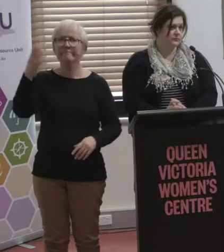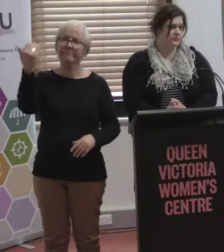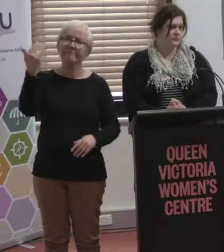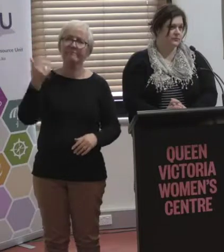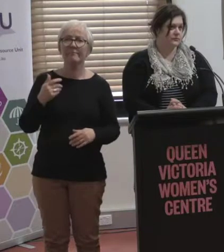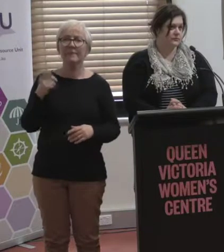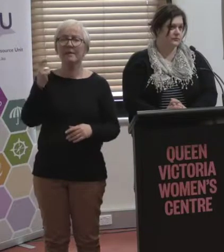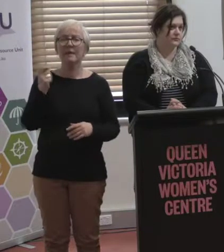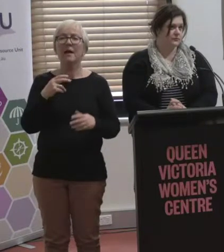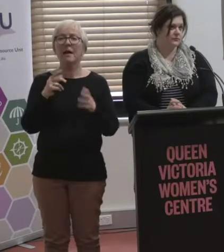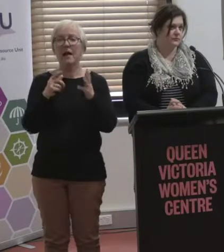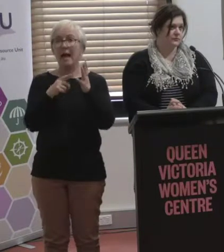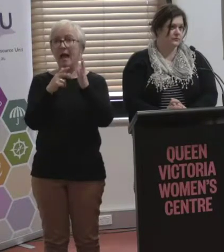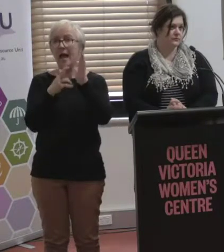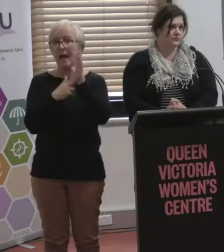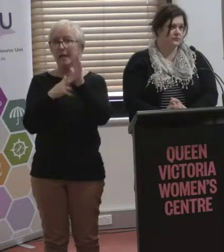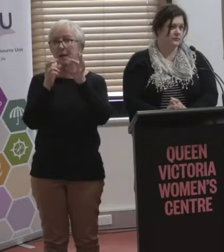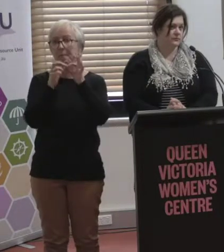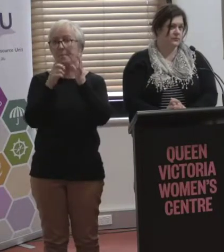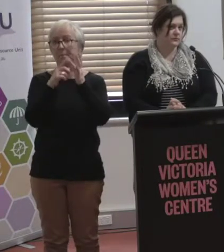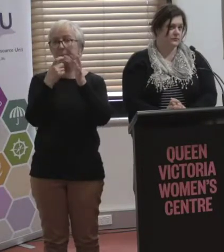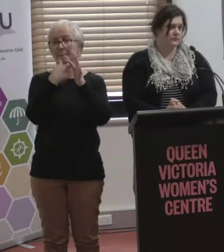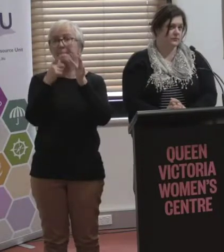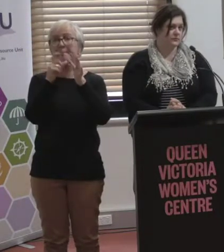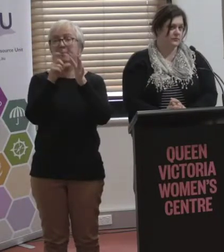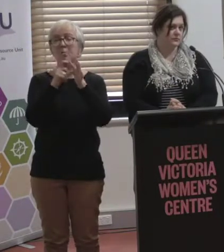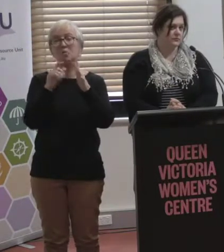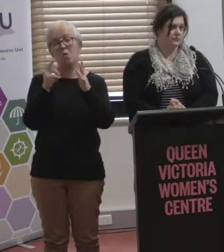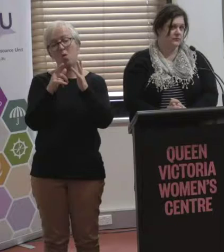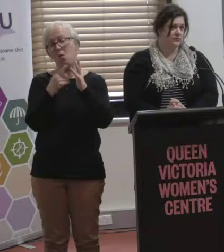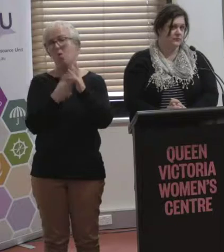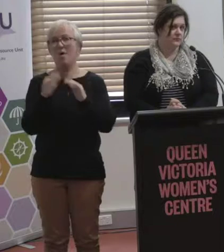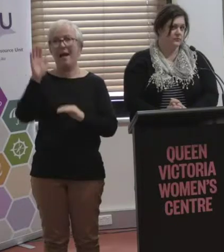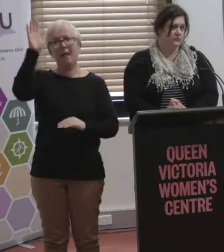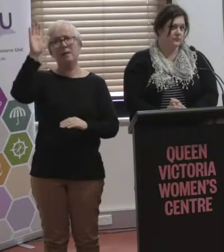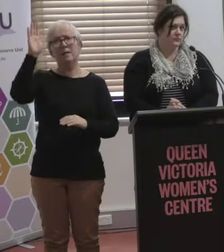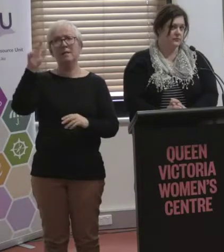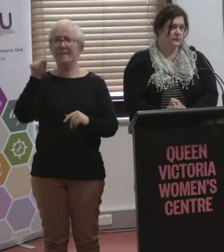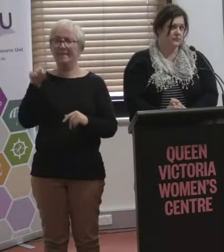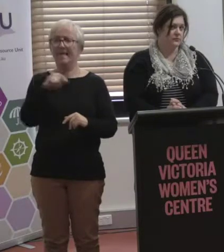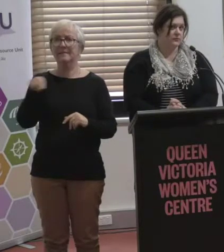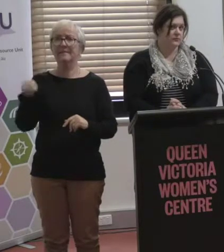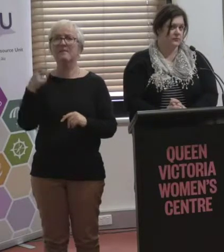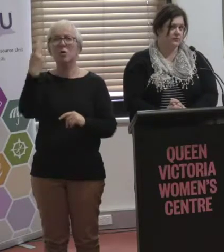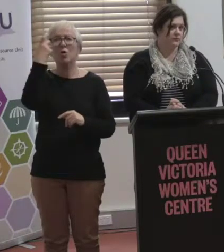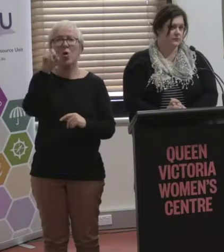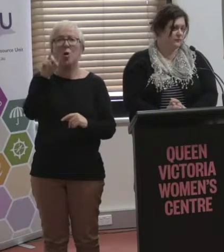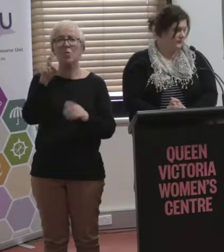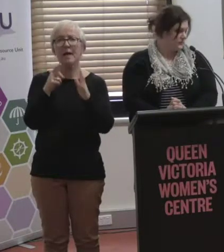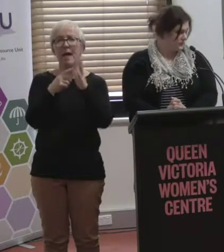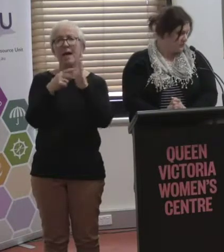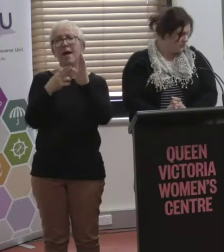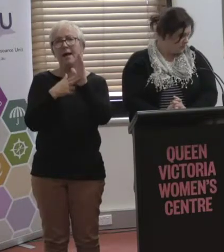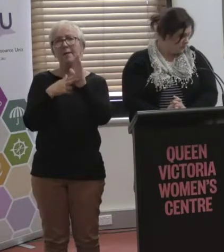But in the unbooked case of taxi rank work or hail in the street, that's considered unbooked. But